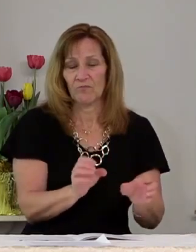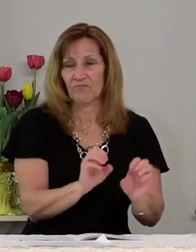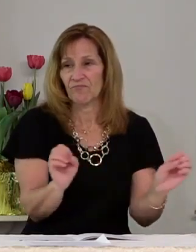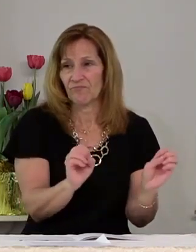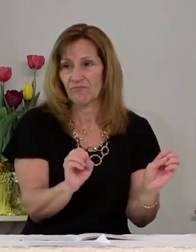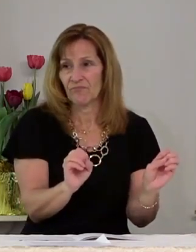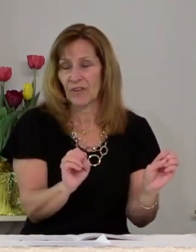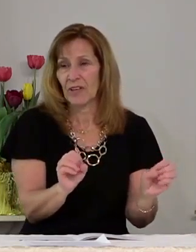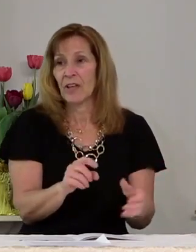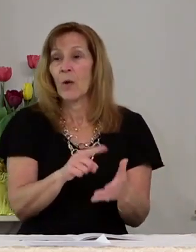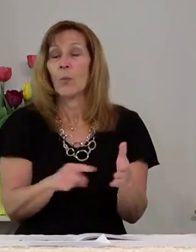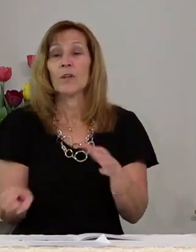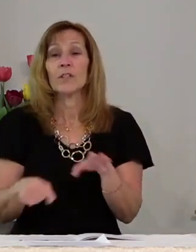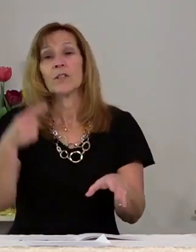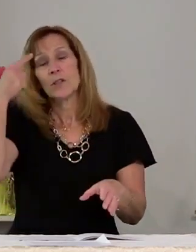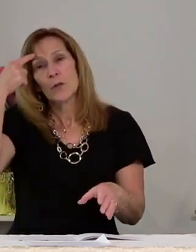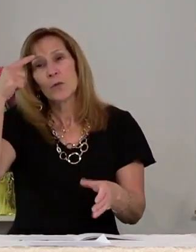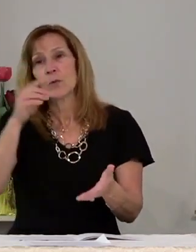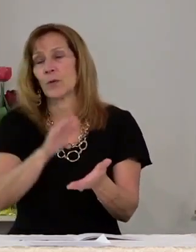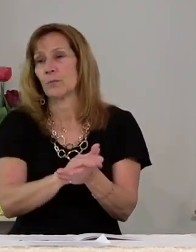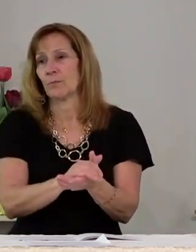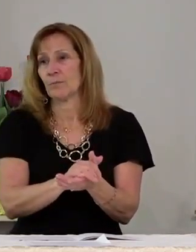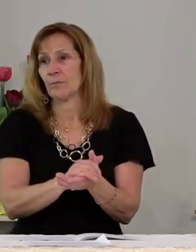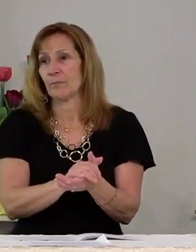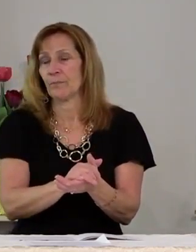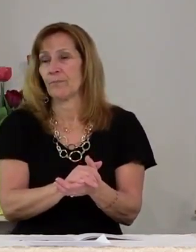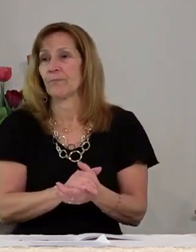what do you make of that?